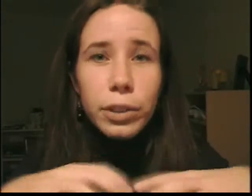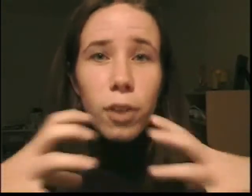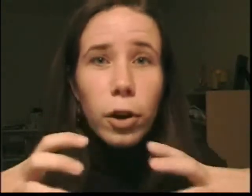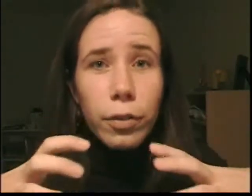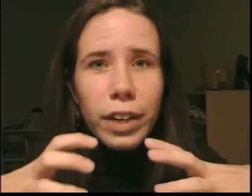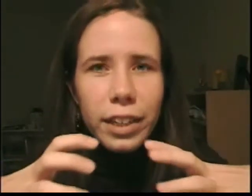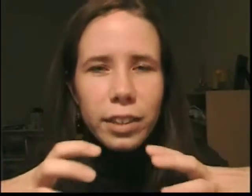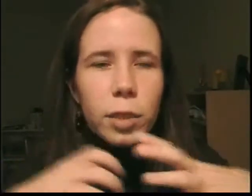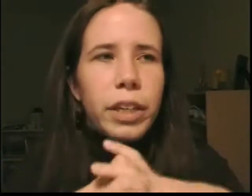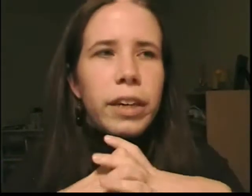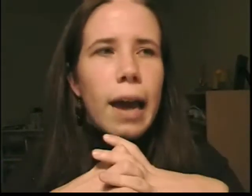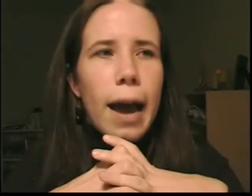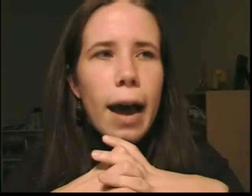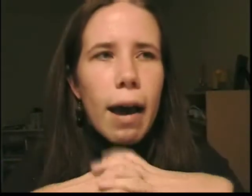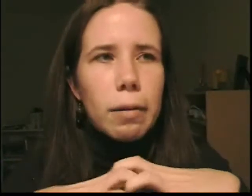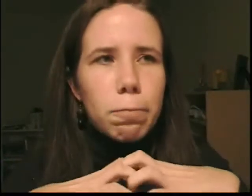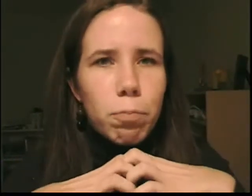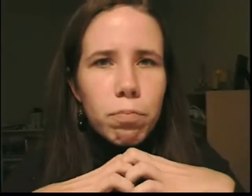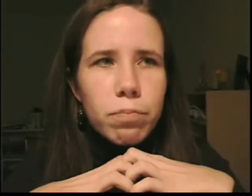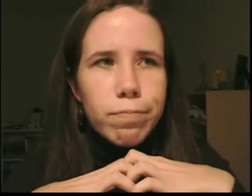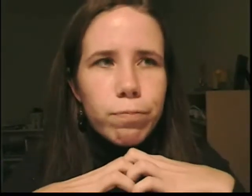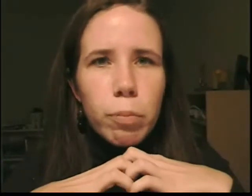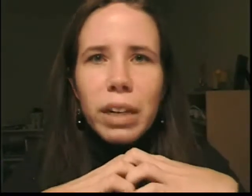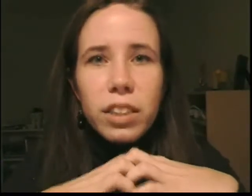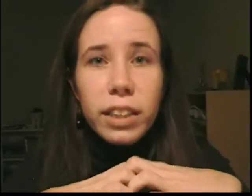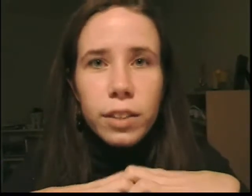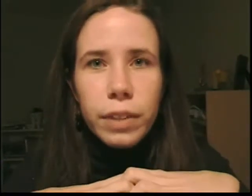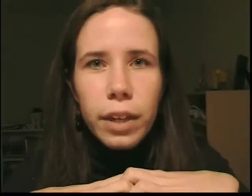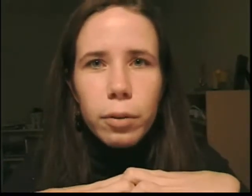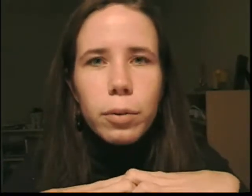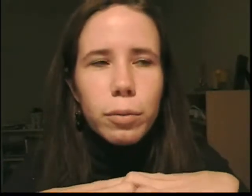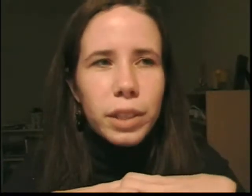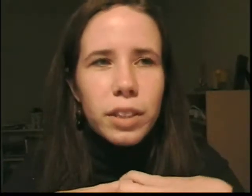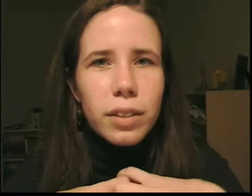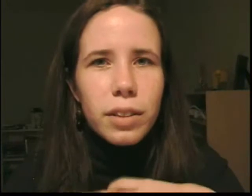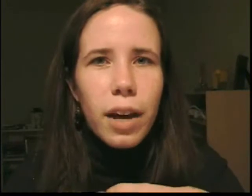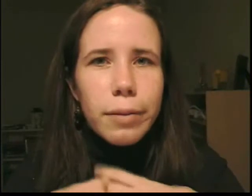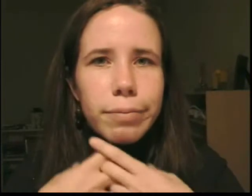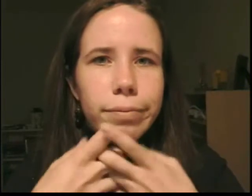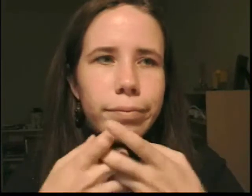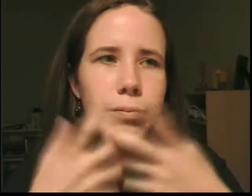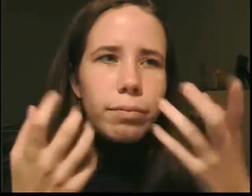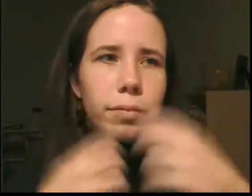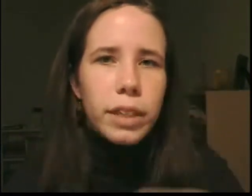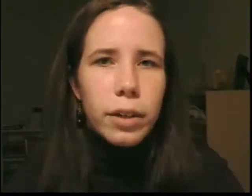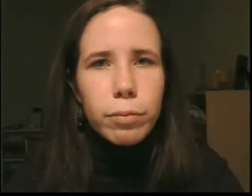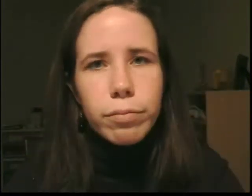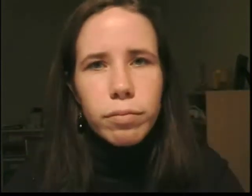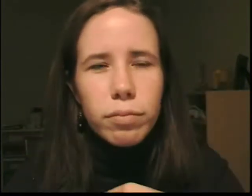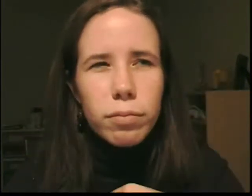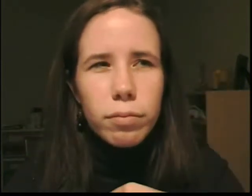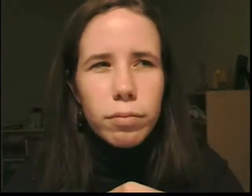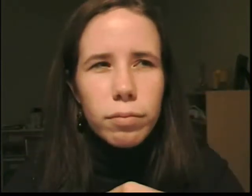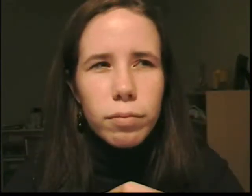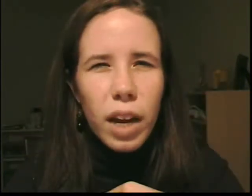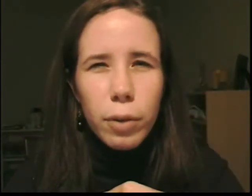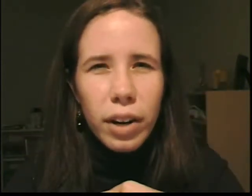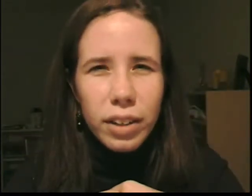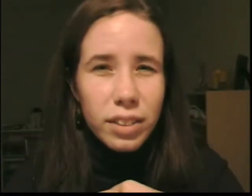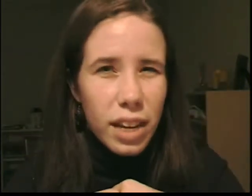it was longer than it needed to be. Um, much like this video, which is, um, you know, ironic. Is